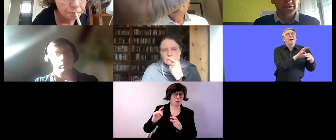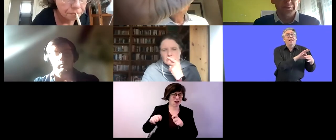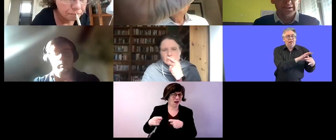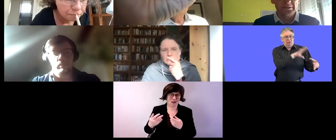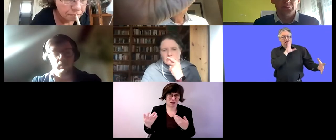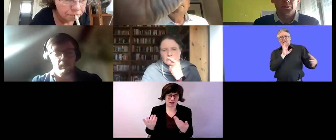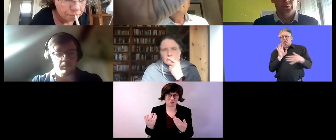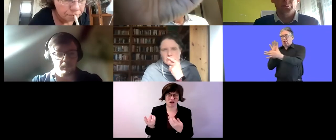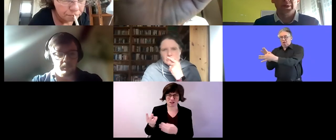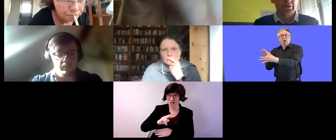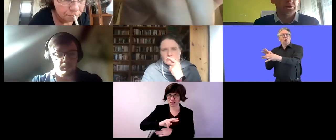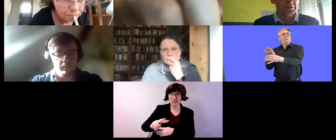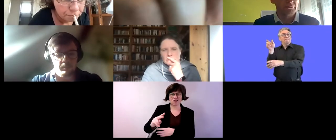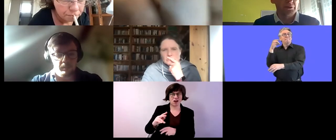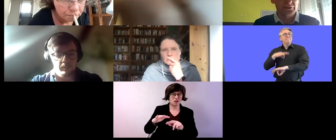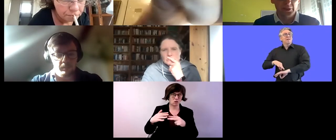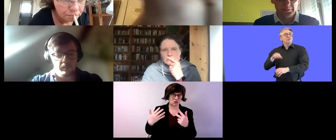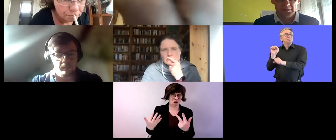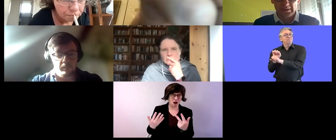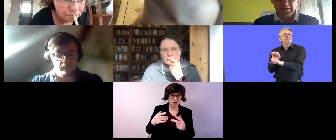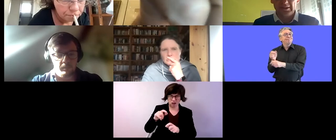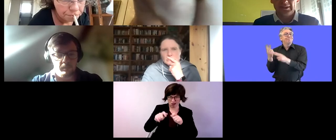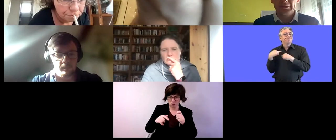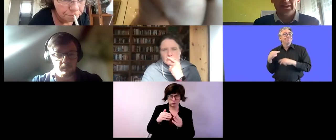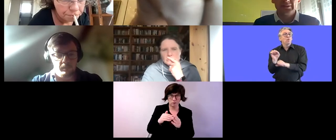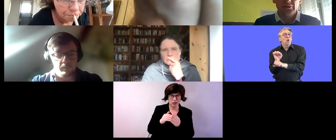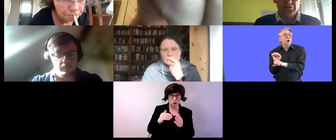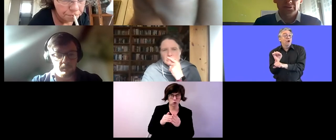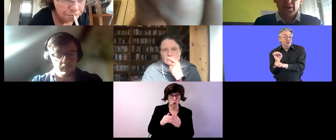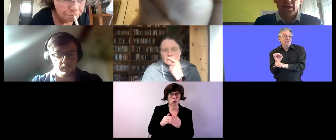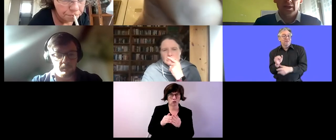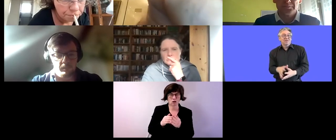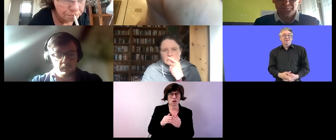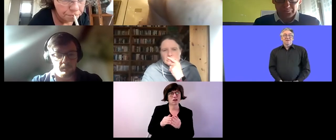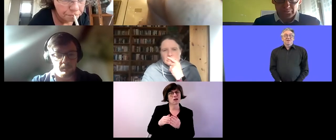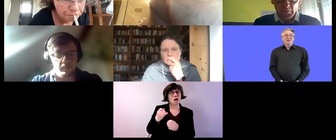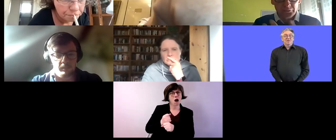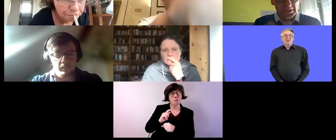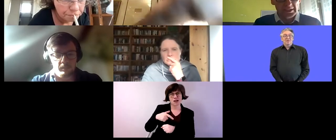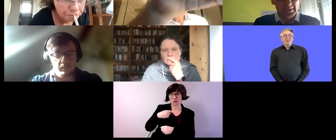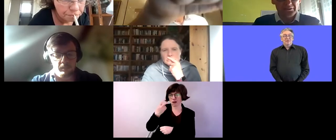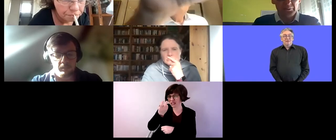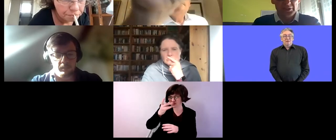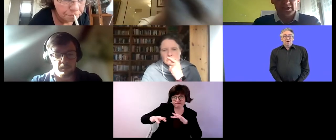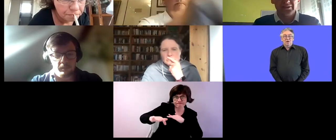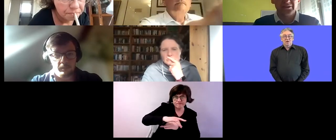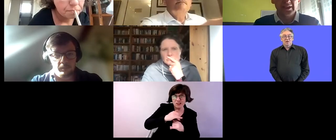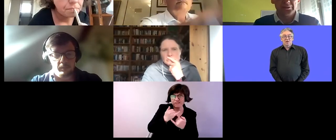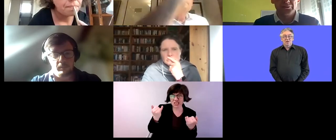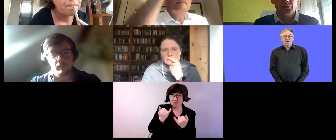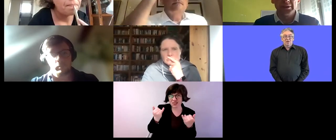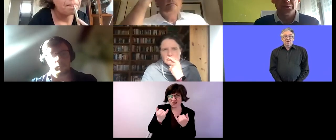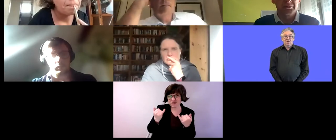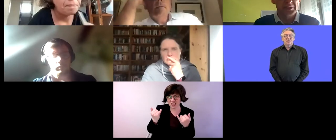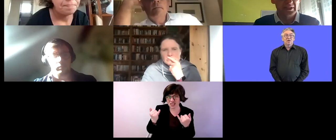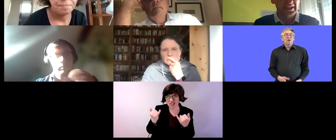with a disability who were looking for a job they did not um they made a switch instead